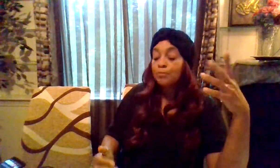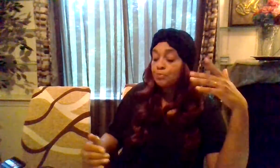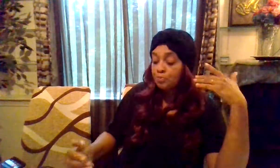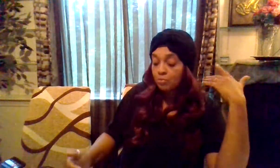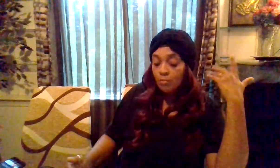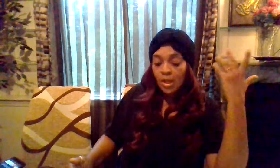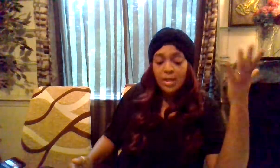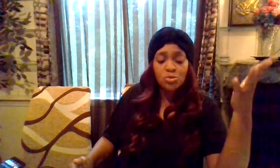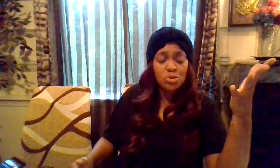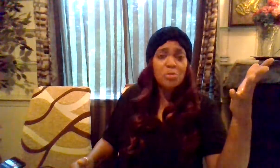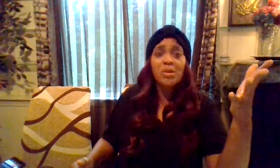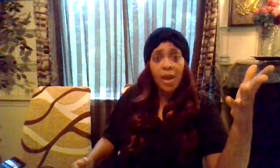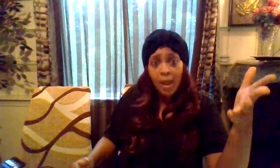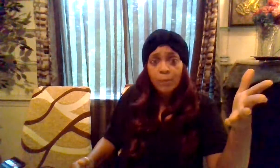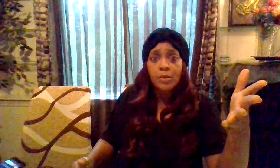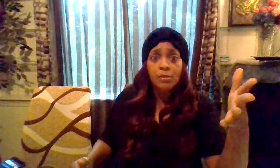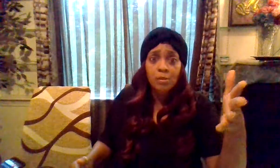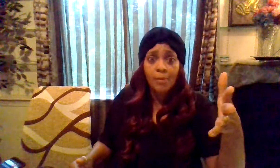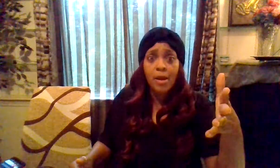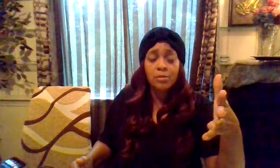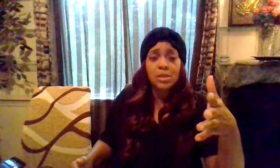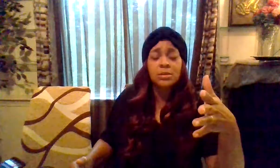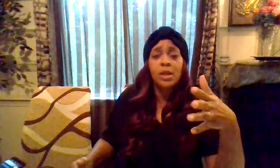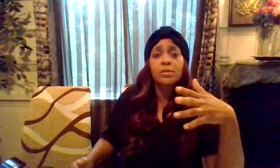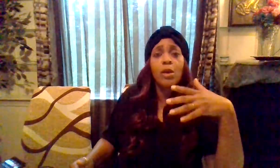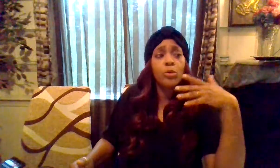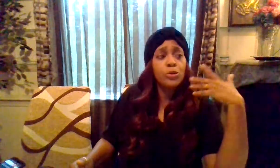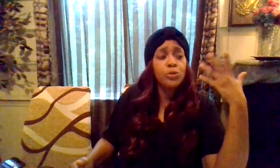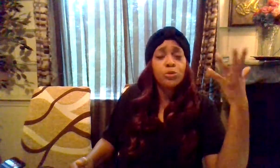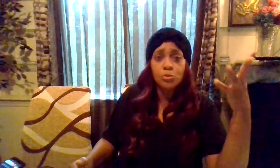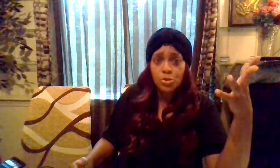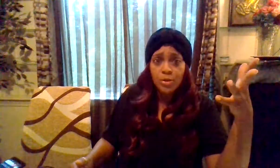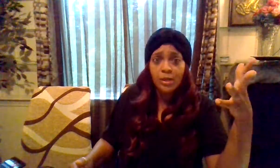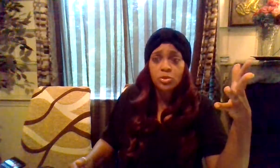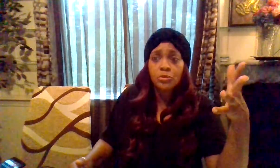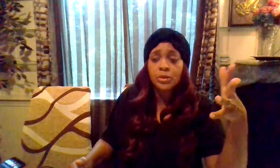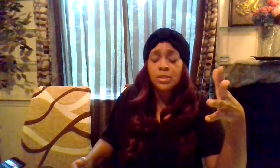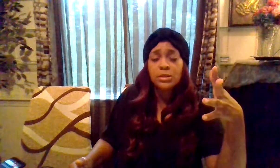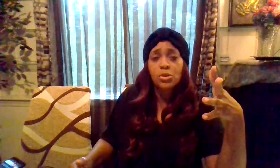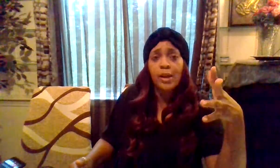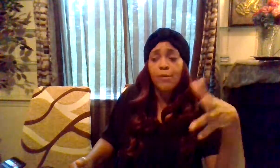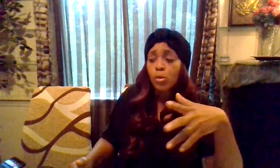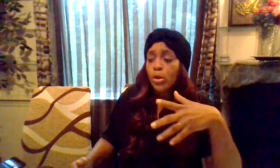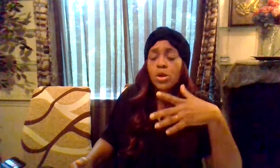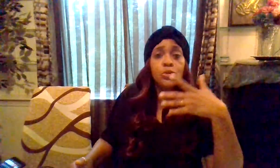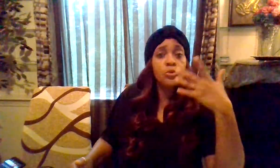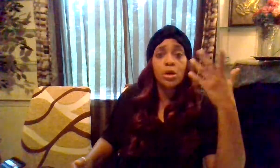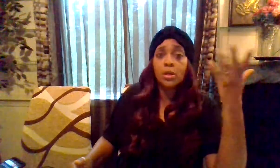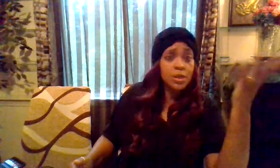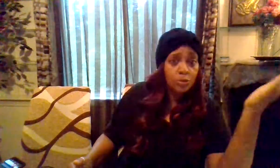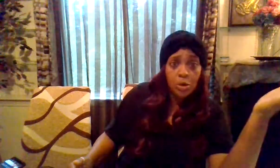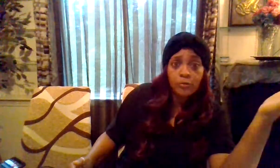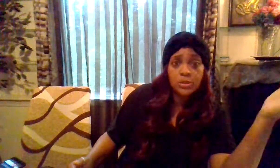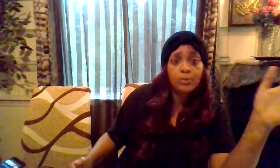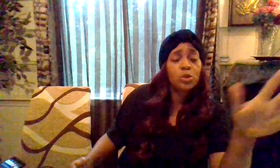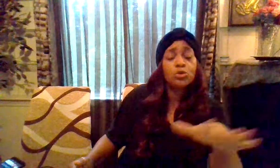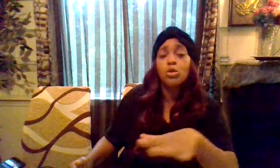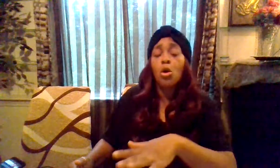and you should be happy about things like that when you when you got certain things in your life where you're not healed over something or you don't